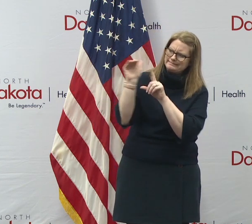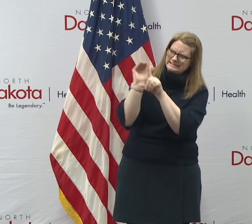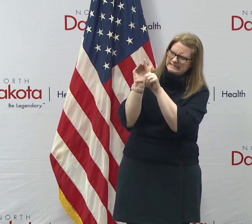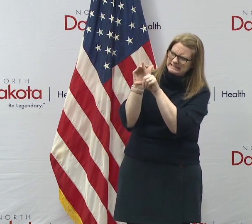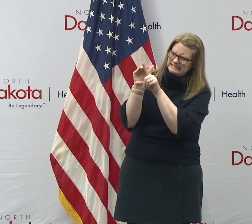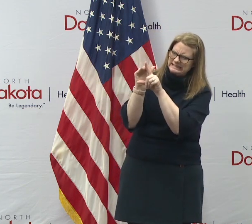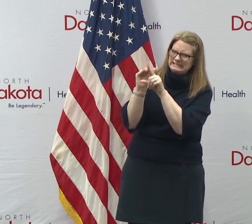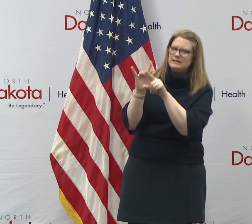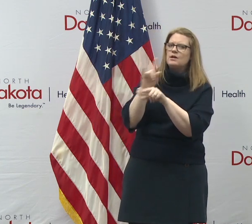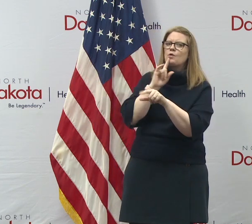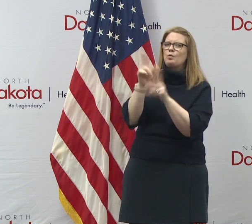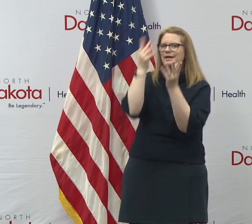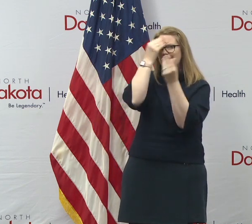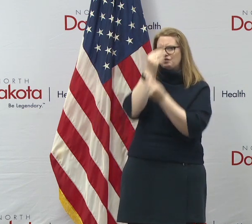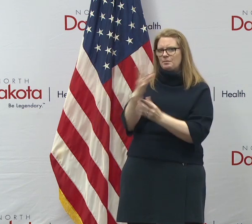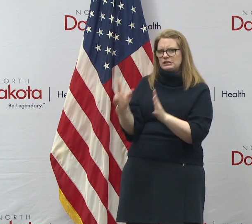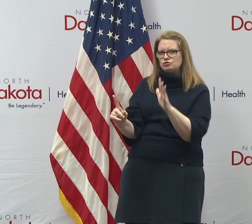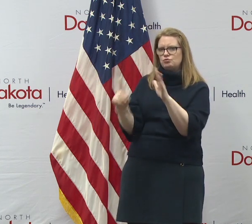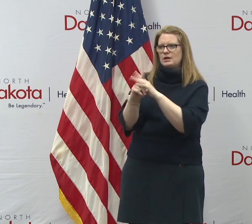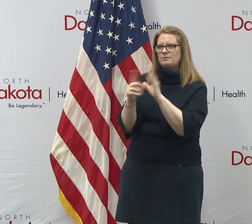showing back up in that model.